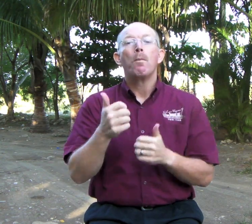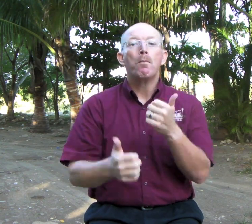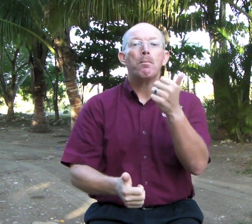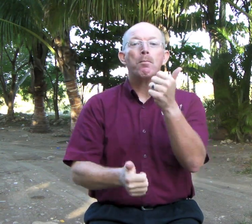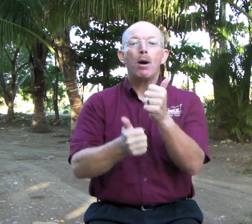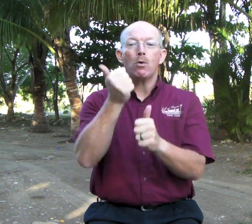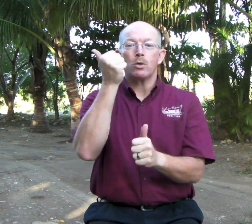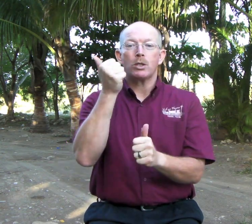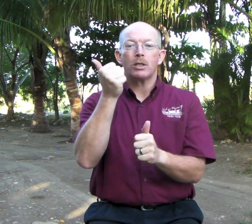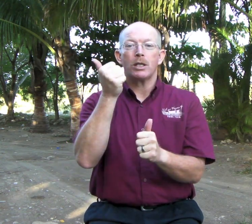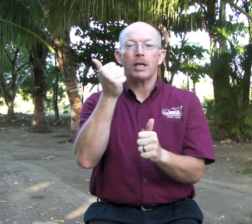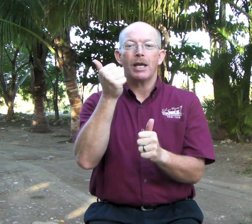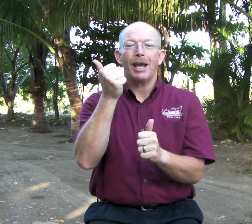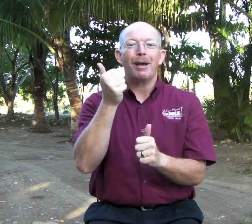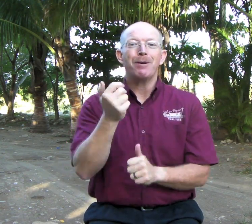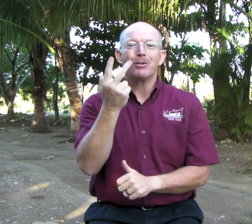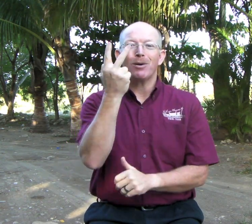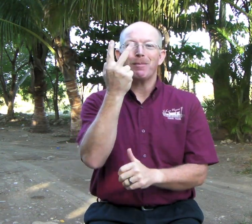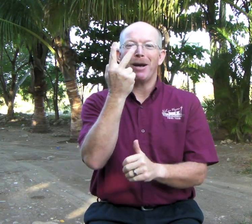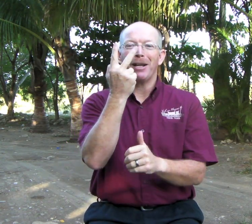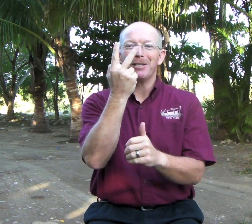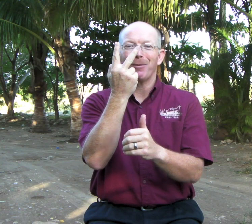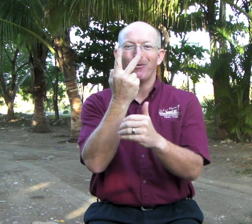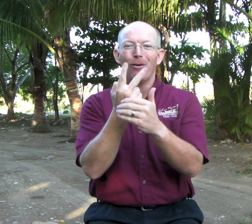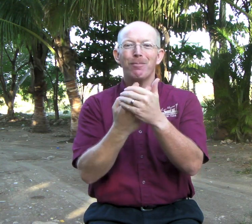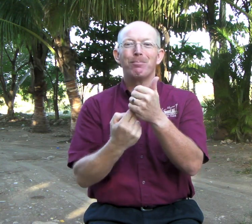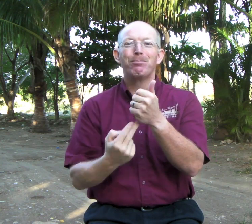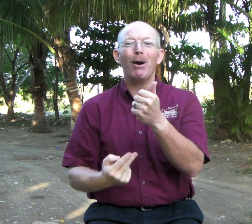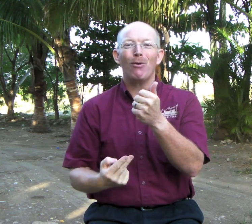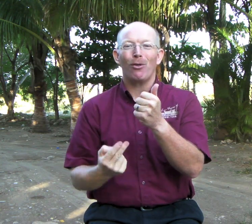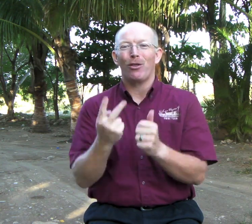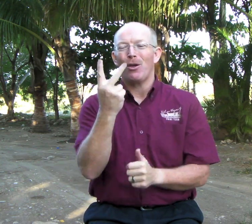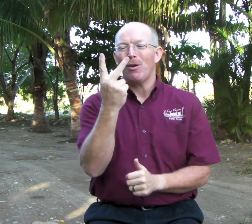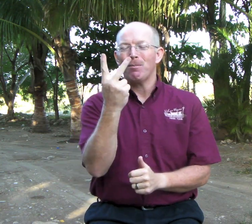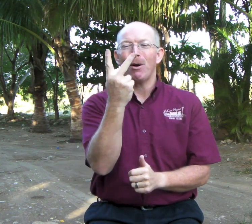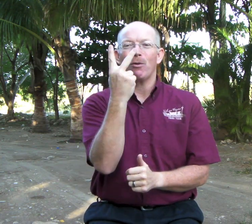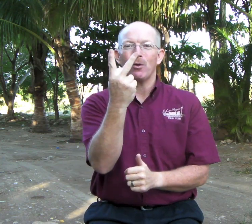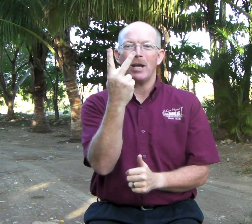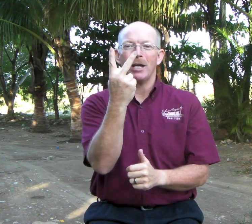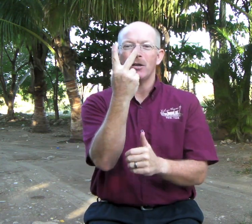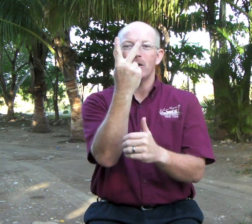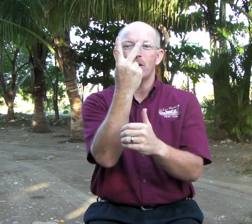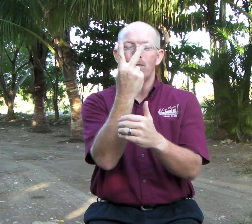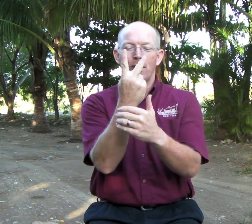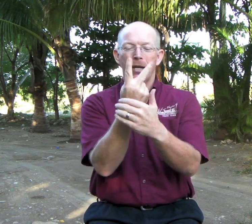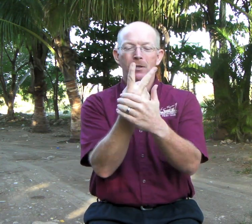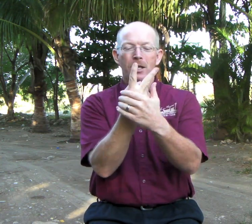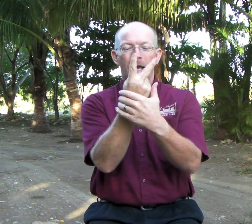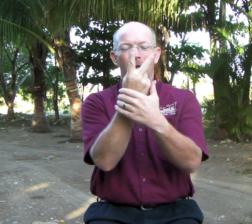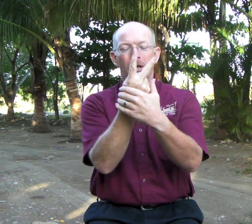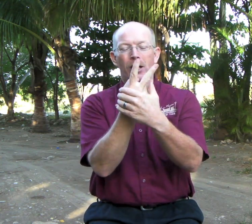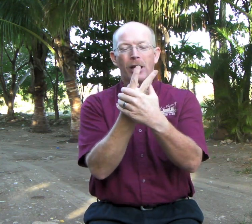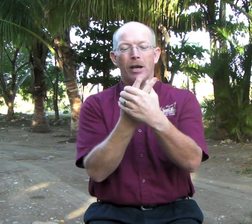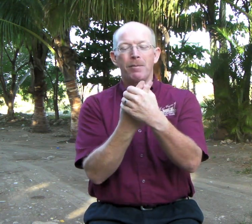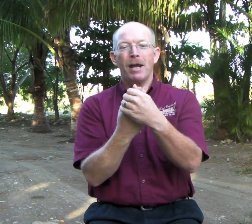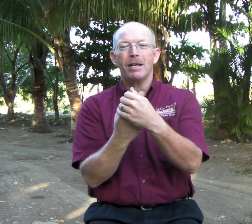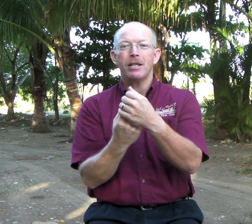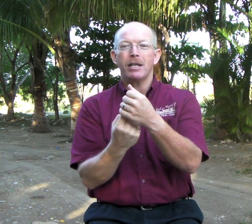Most. And I missed one in my list before. Both. Both. You take your two fingers and you're going to come down into the